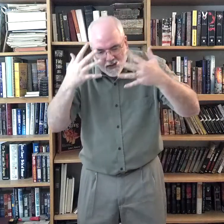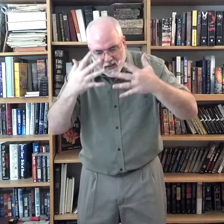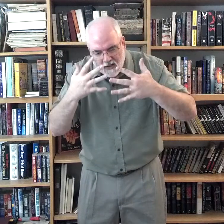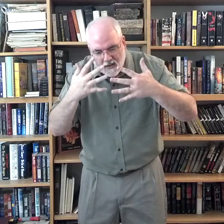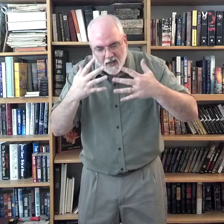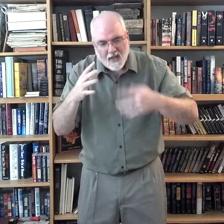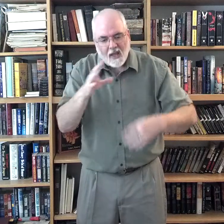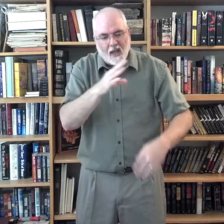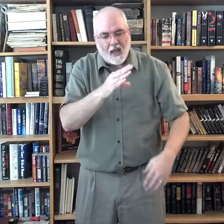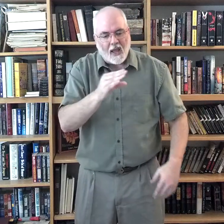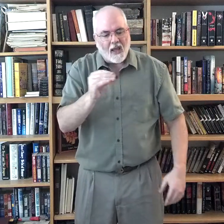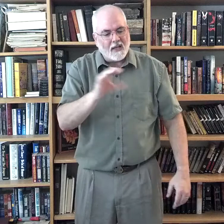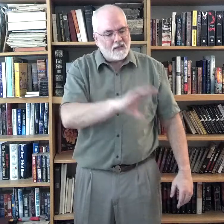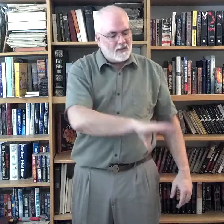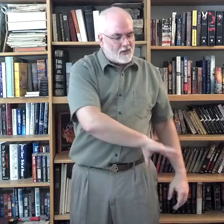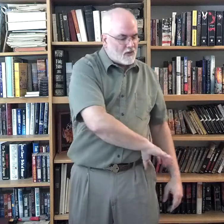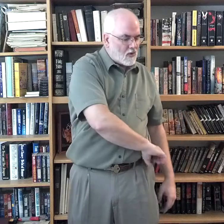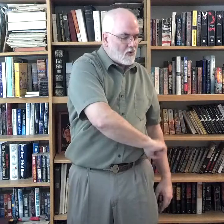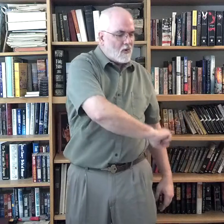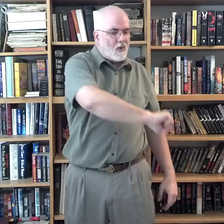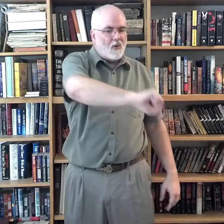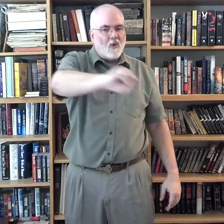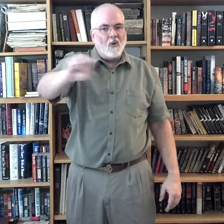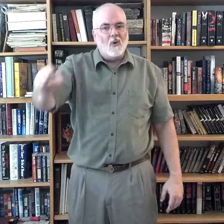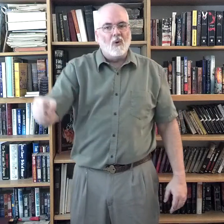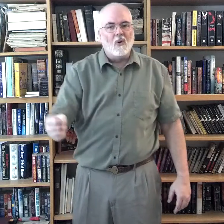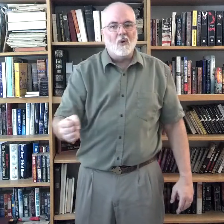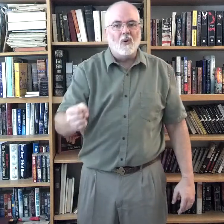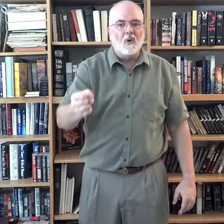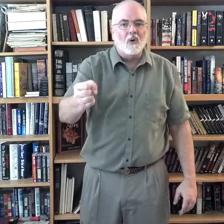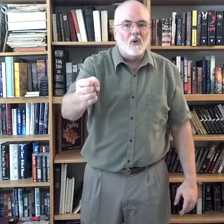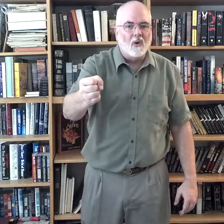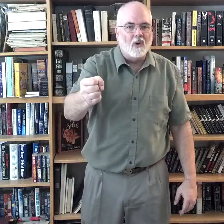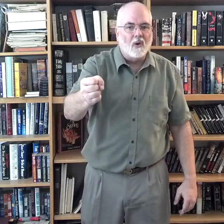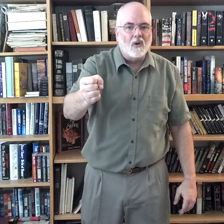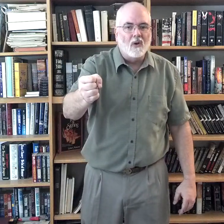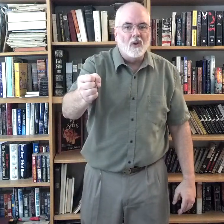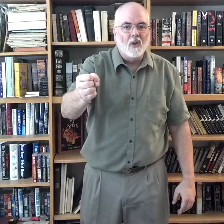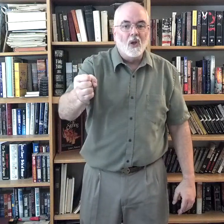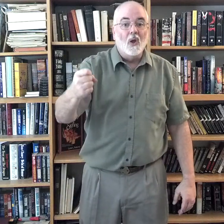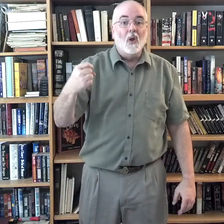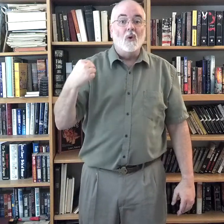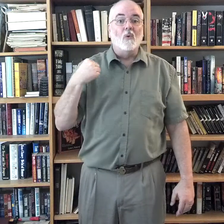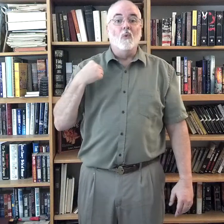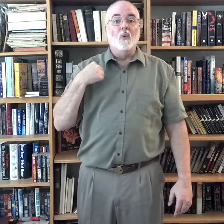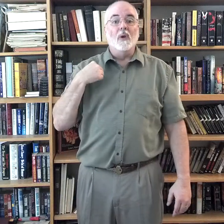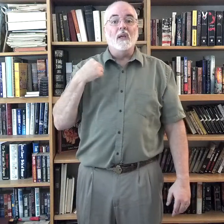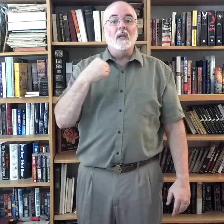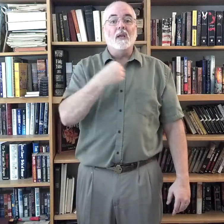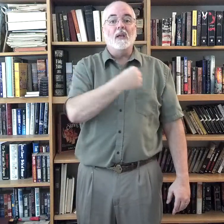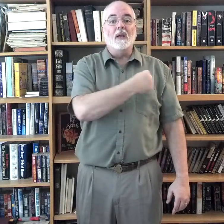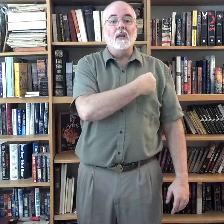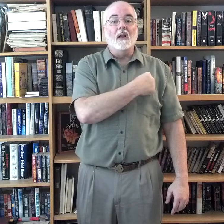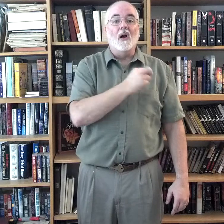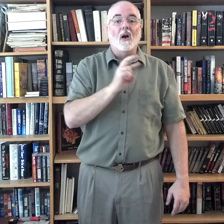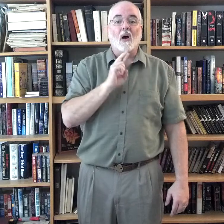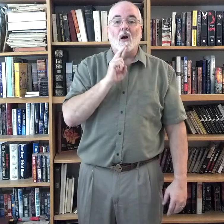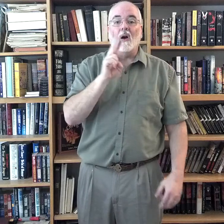and sore, we are